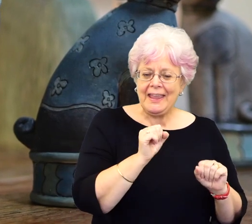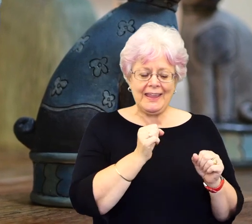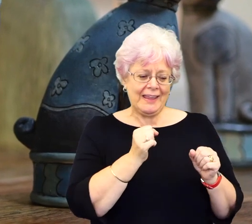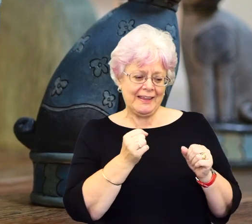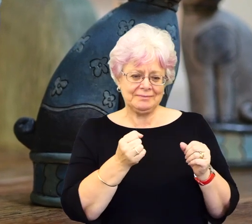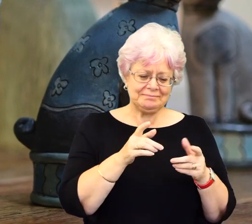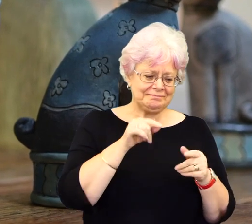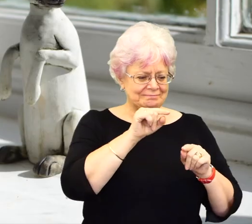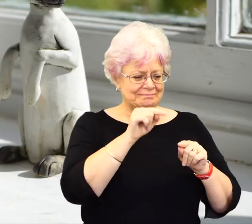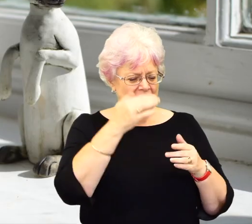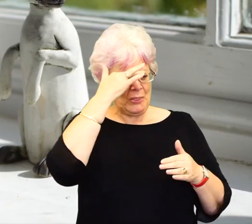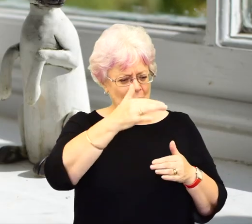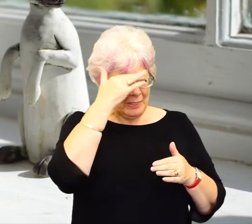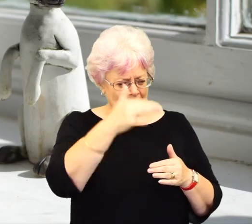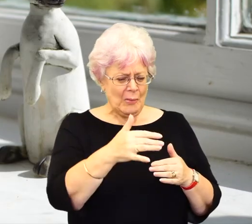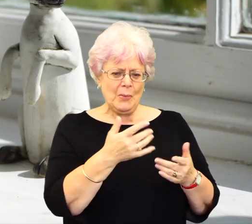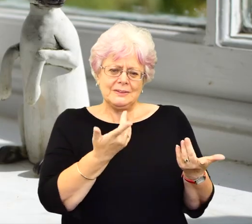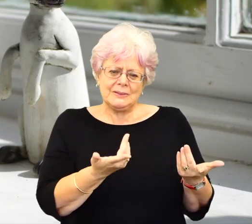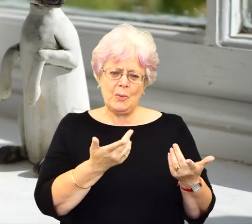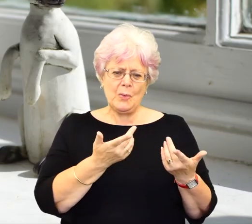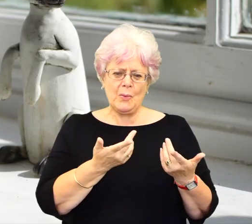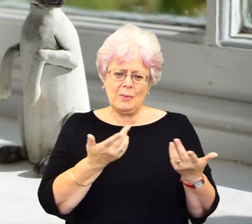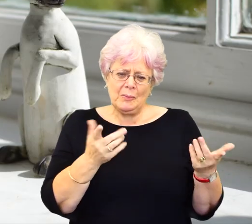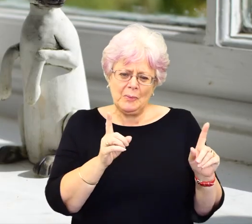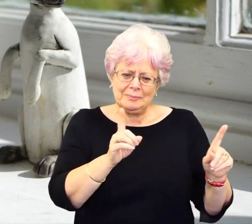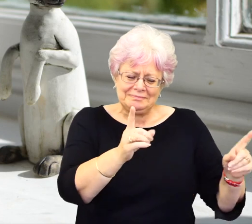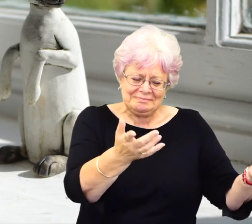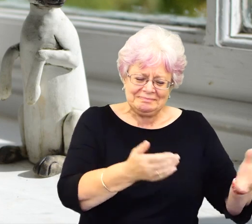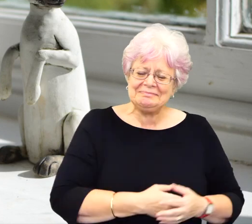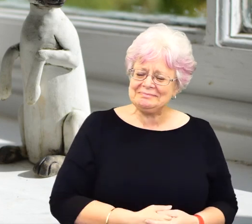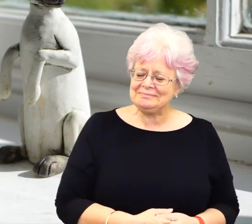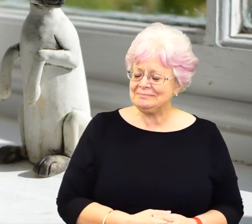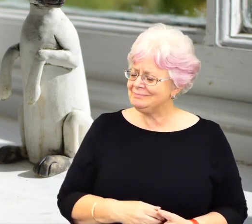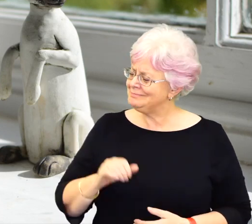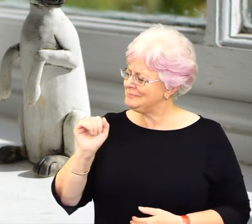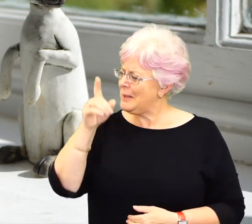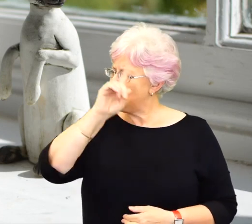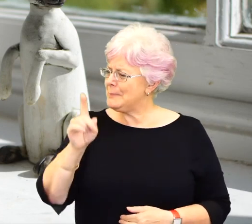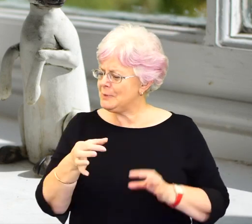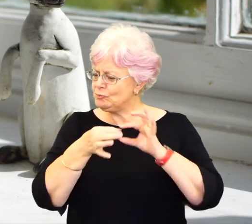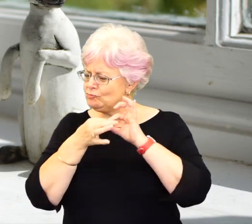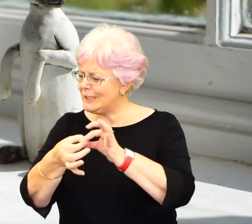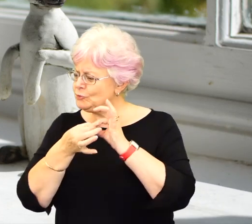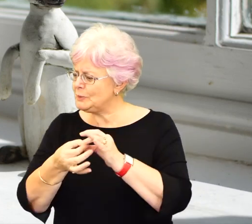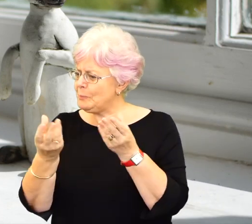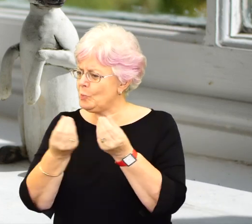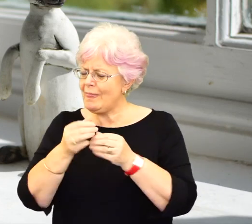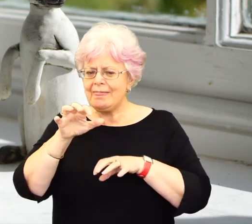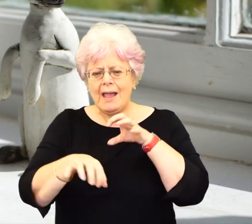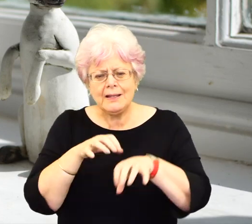or what the pieces mean to them. And those people, and people's relationships with animals, there's such a variety, well, always so different,